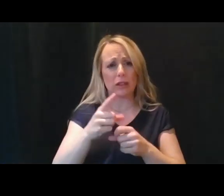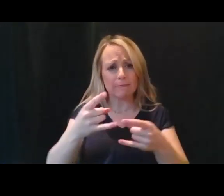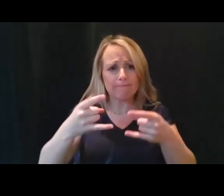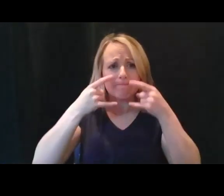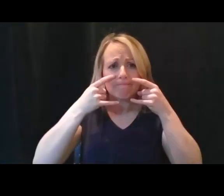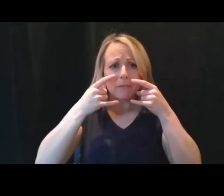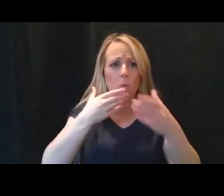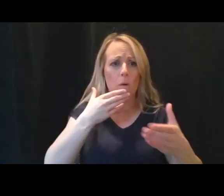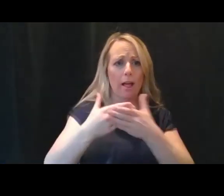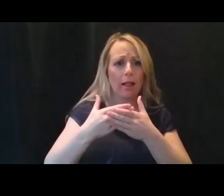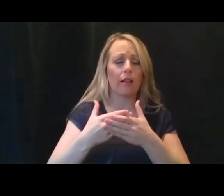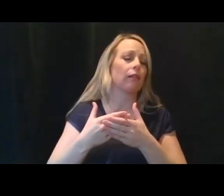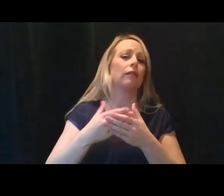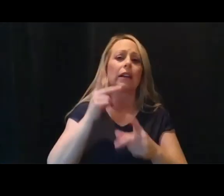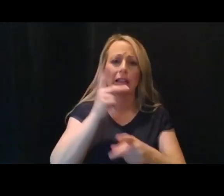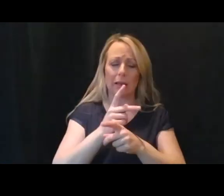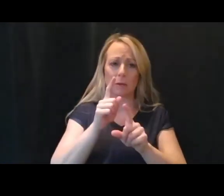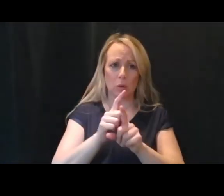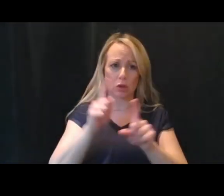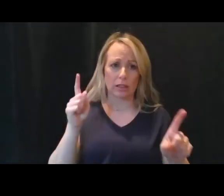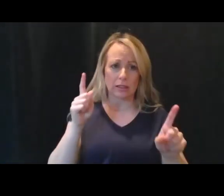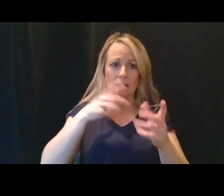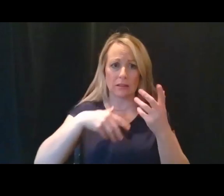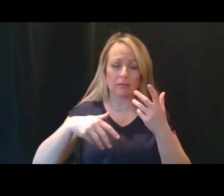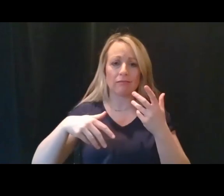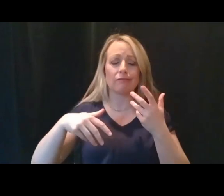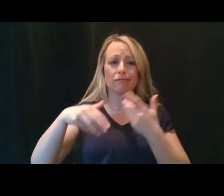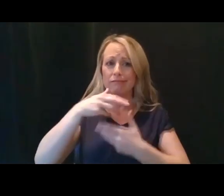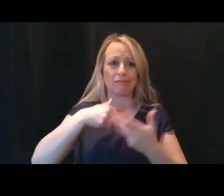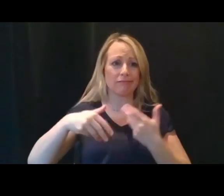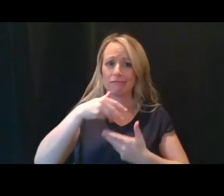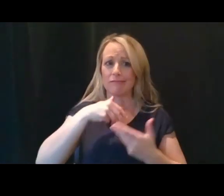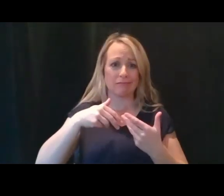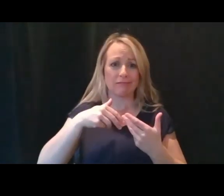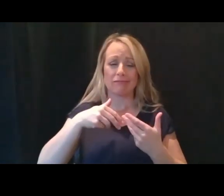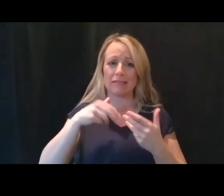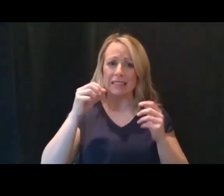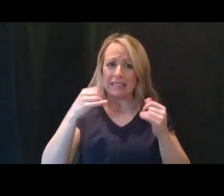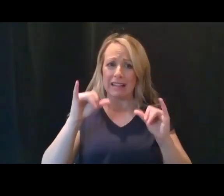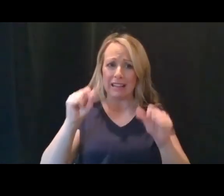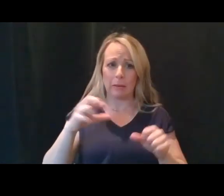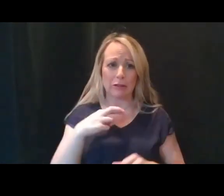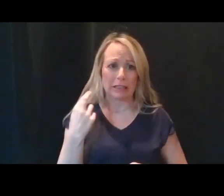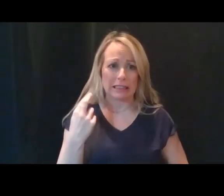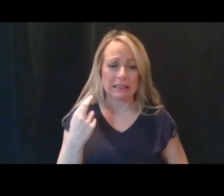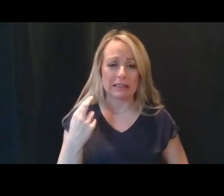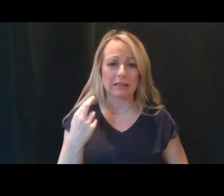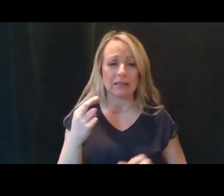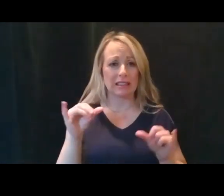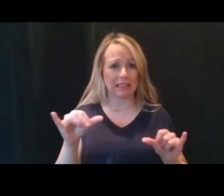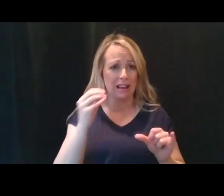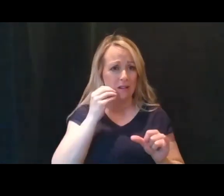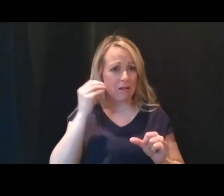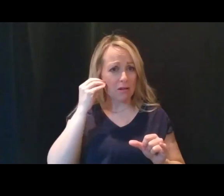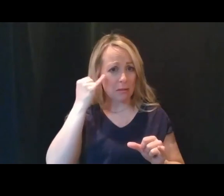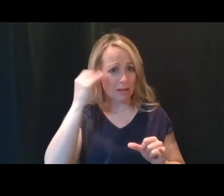Keep social distancing. Gathering in groups is still very risky at this point. Stay home when you're sick.